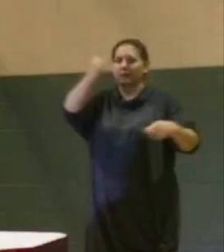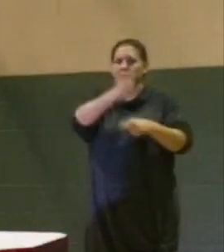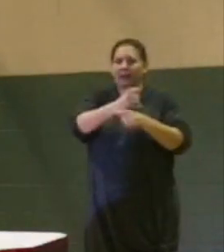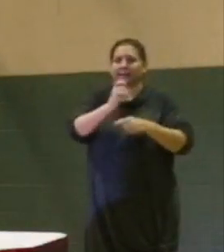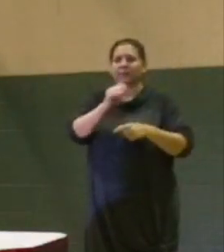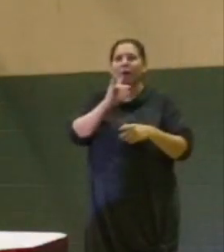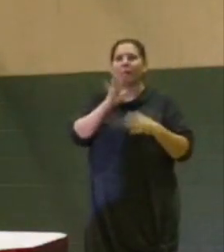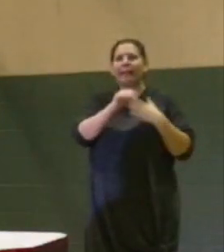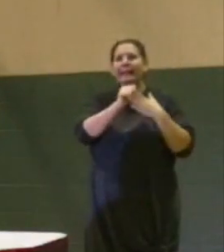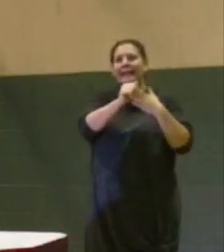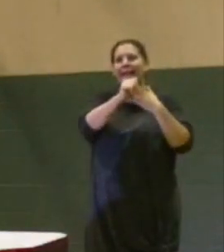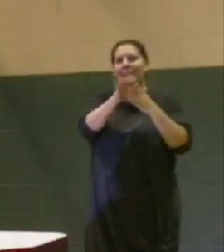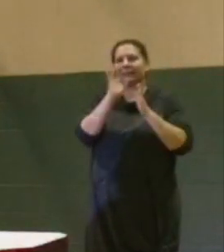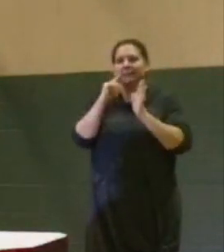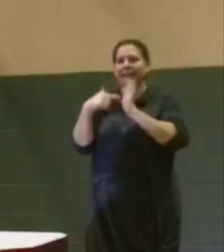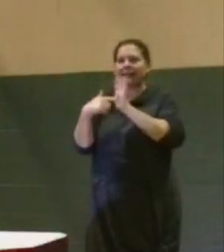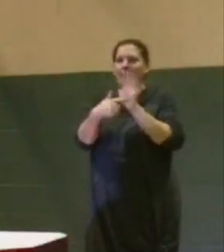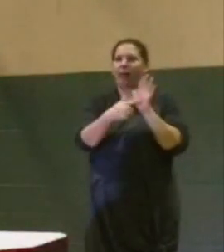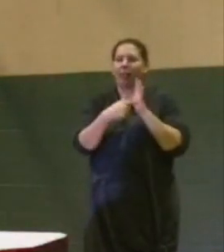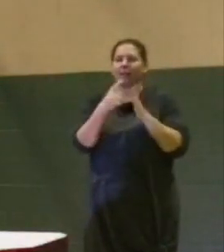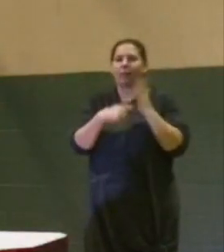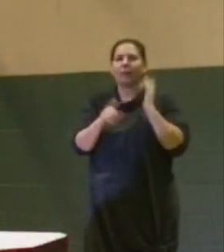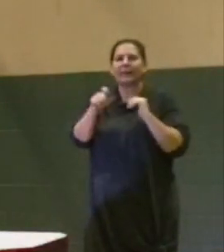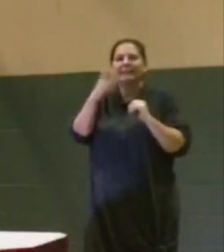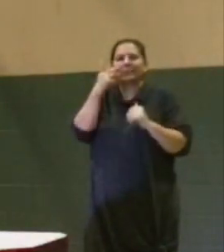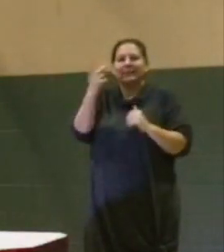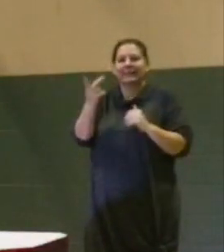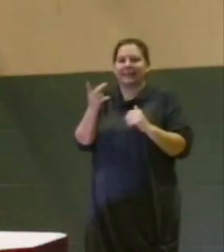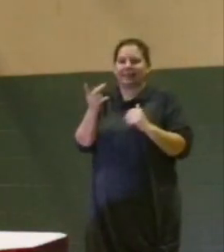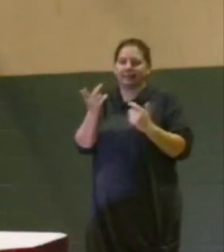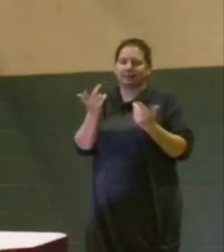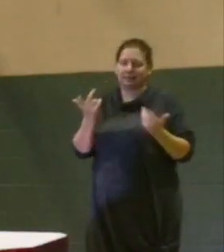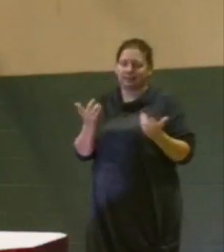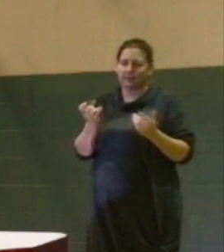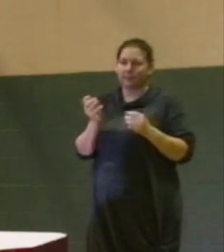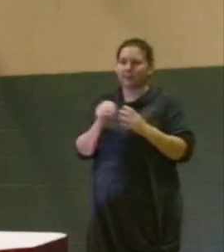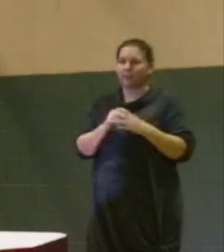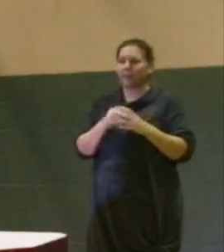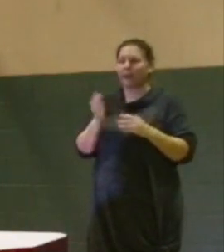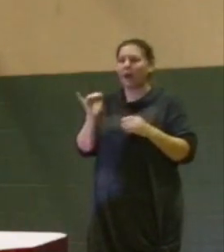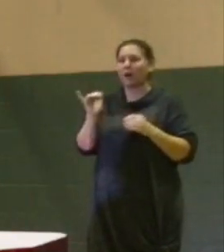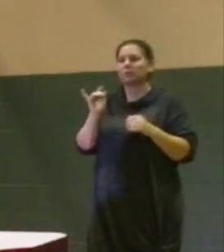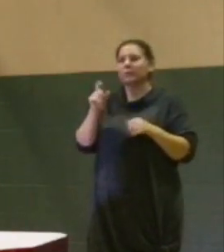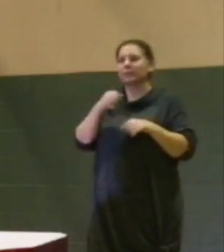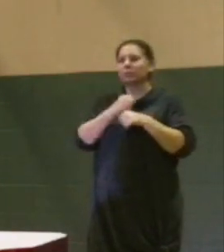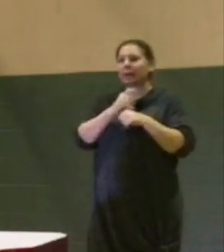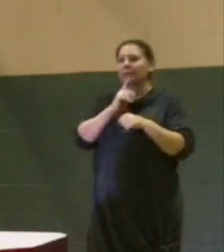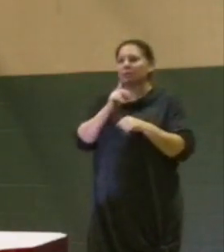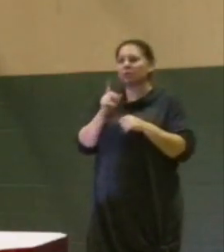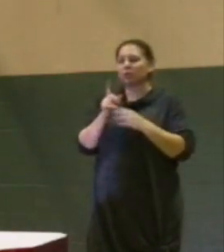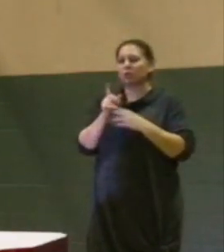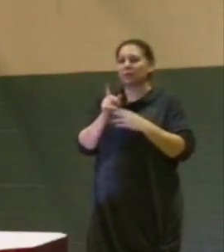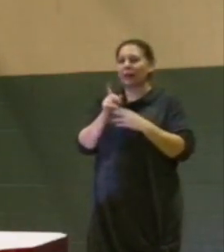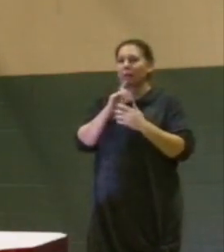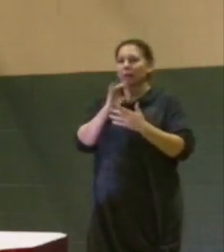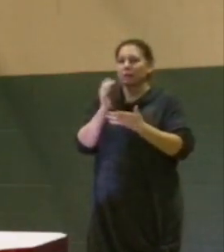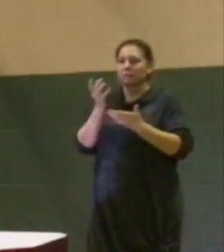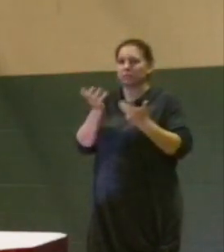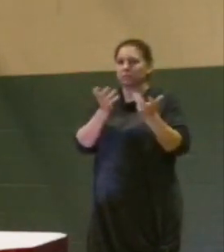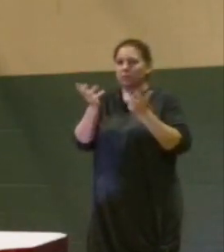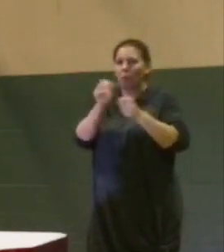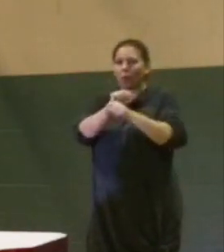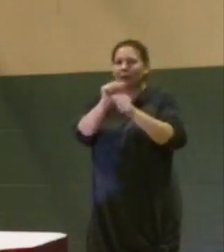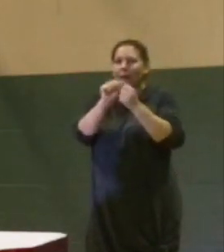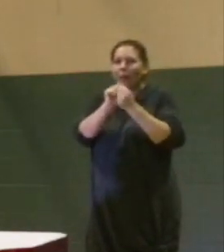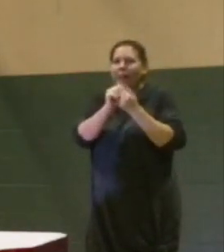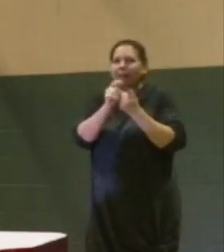exemplifying what we want to see within our community. That being said, we also need to make sure that we're engaging our residents who have special,